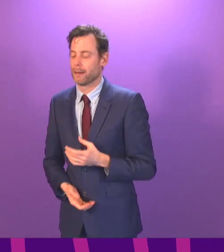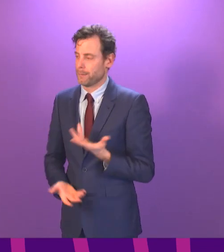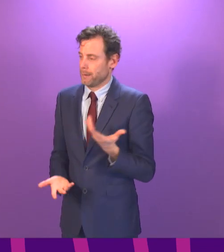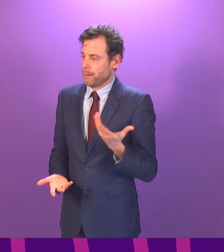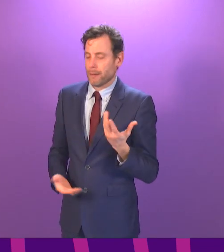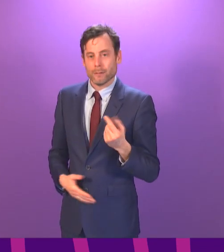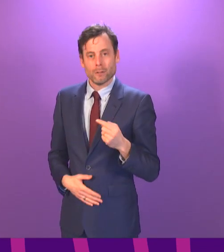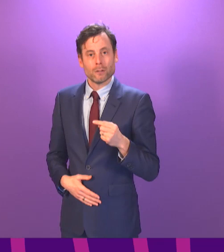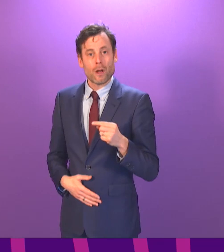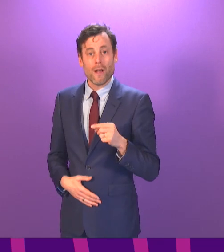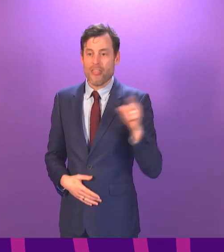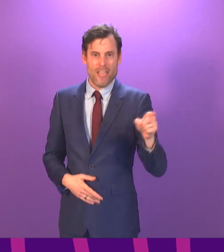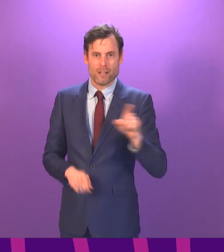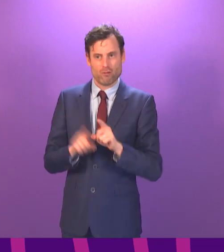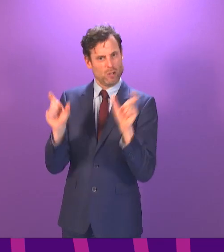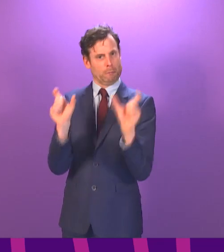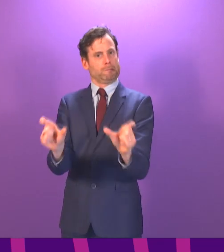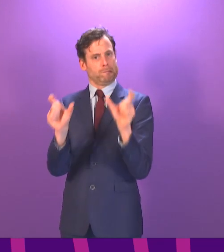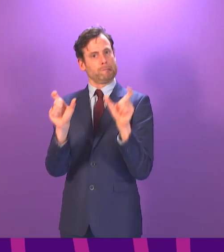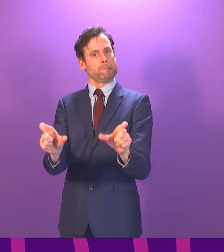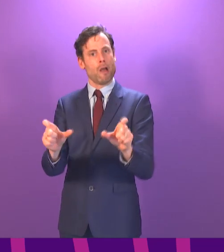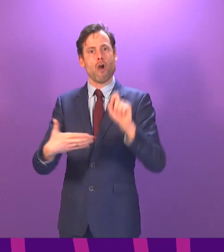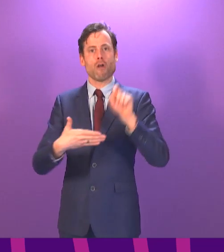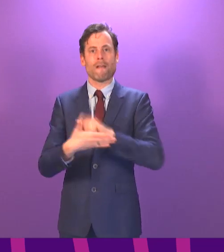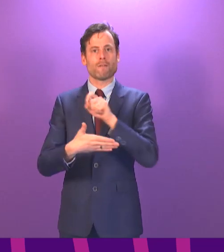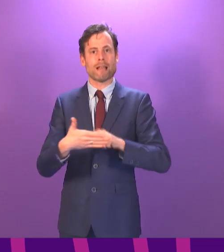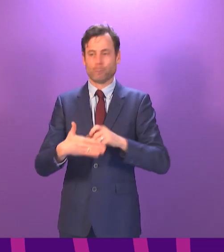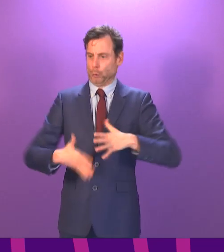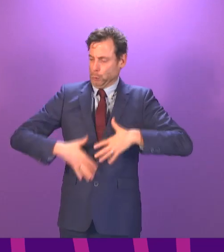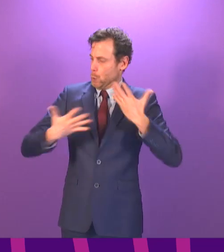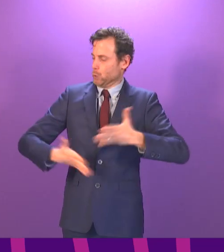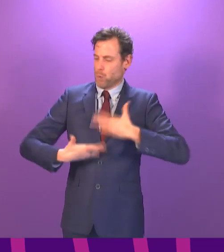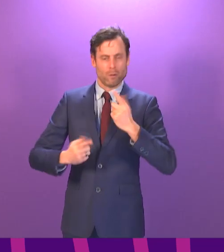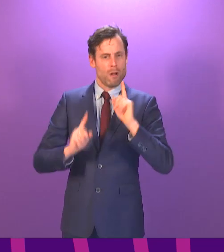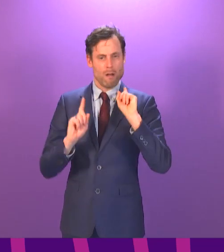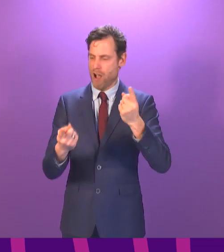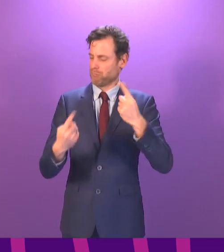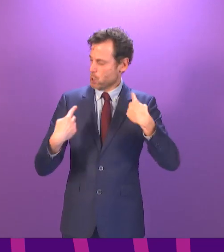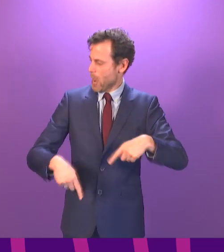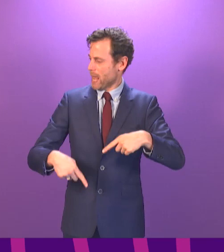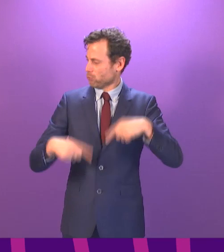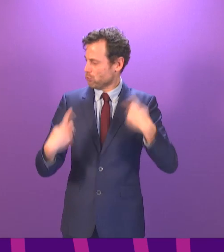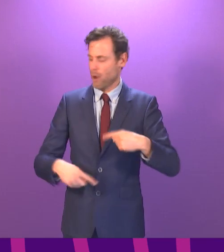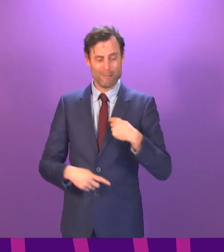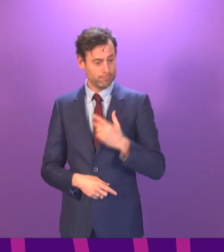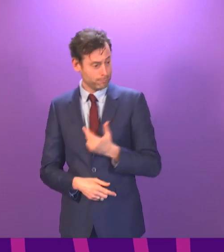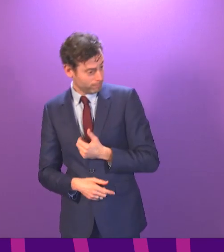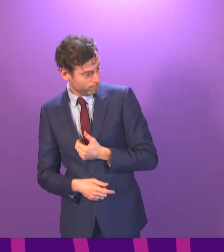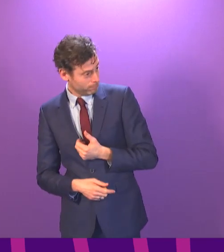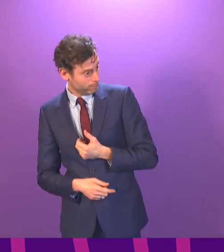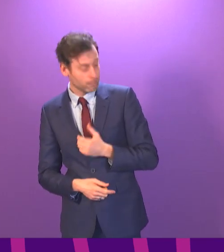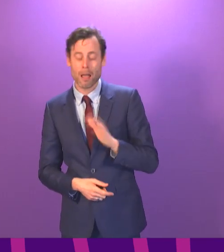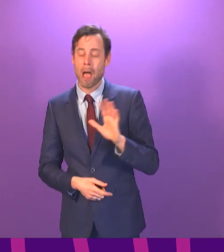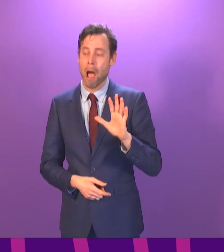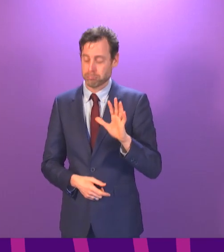referendum campaign that they say is never ever going to happen. It's a bit odd that. So what I'm saying to people is let's get